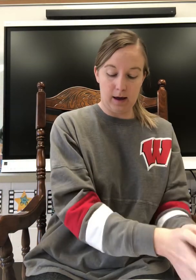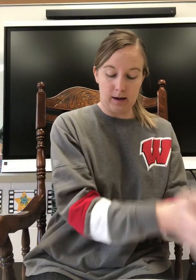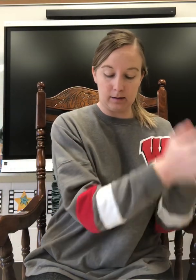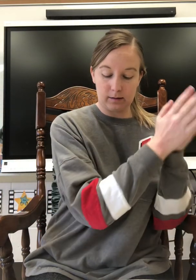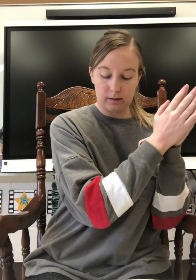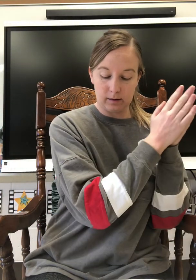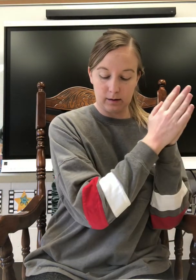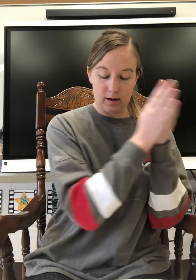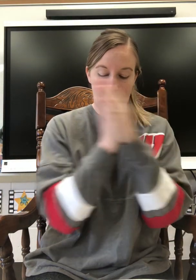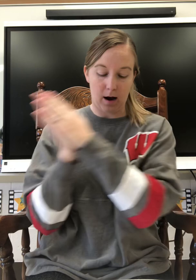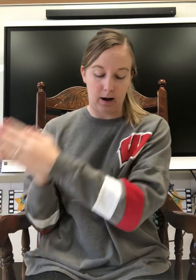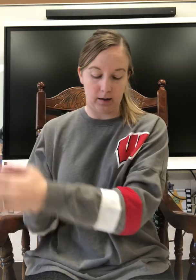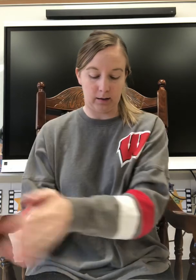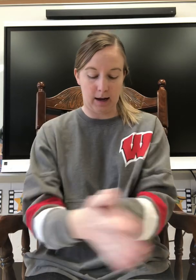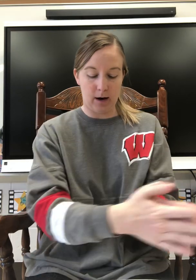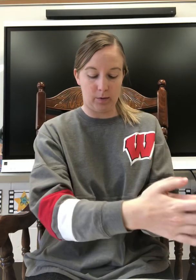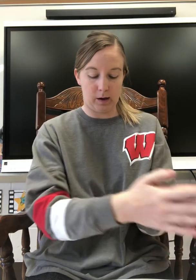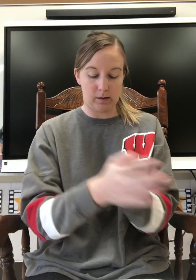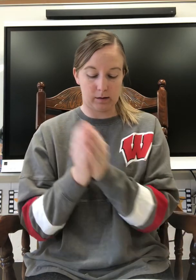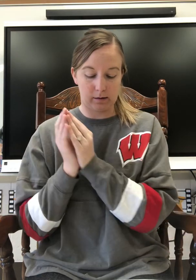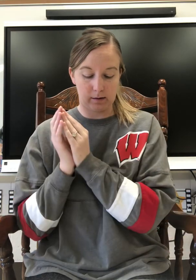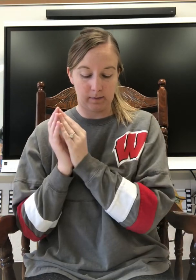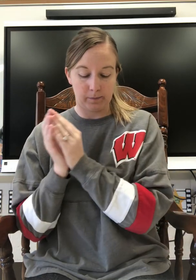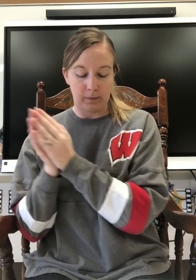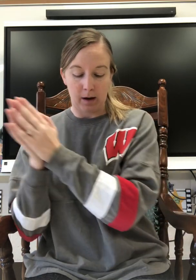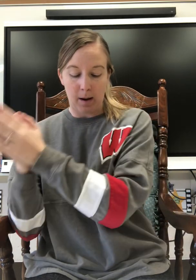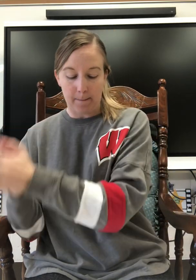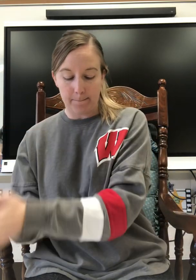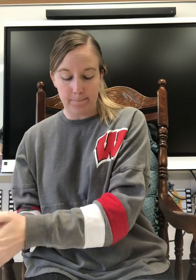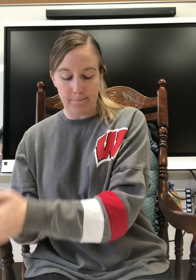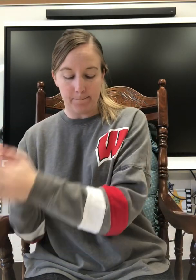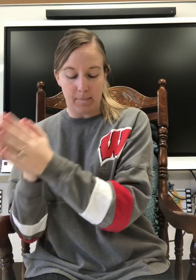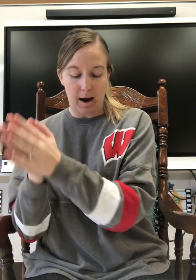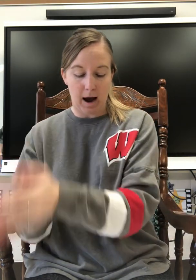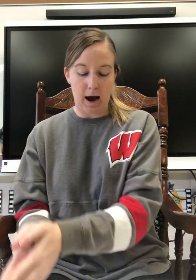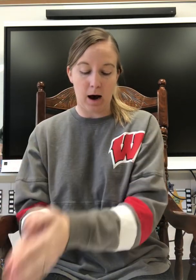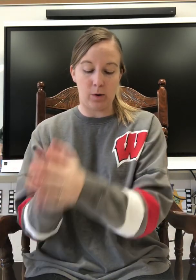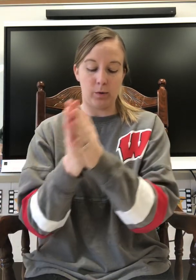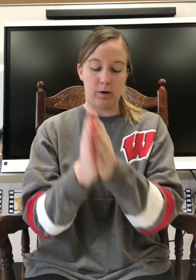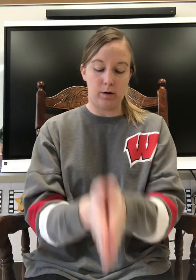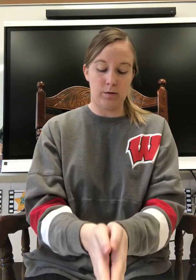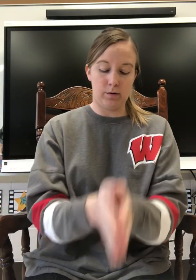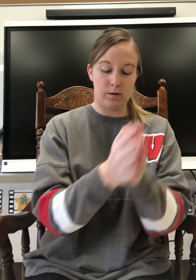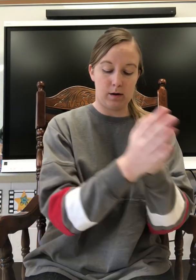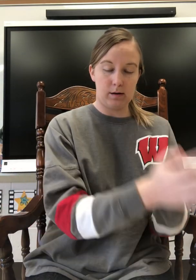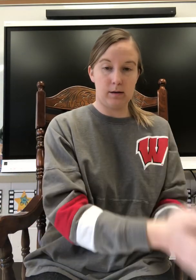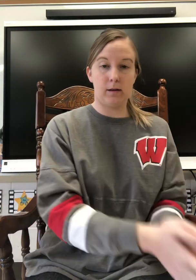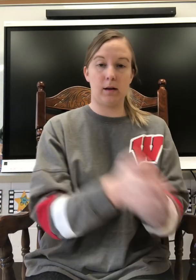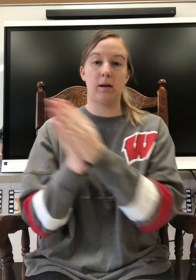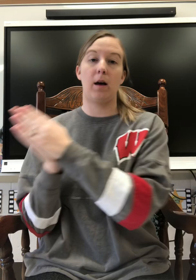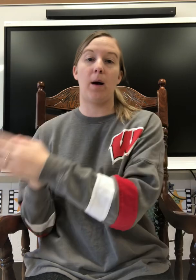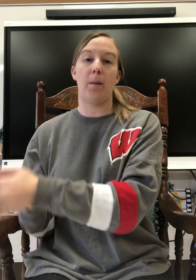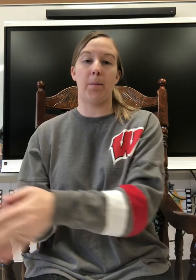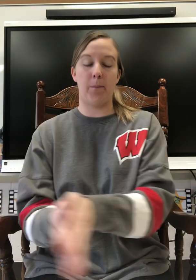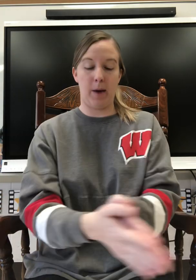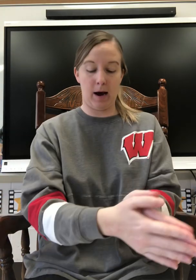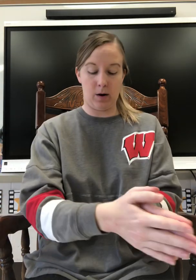n, s, allowance. M, ow, n, d, mound.